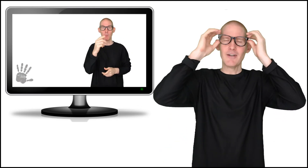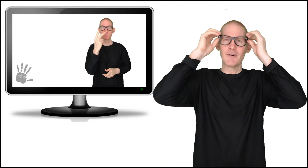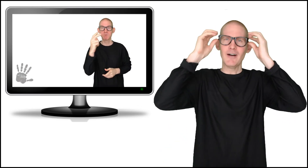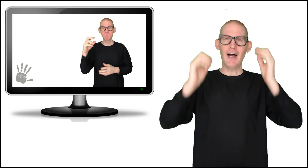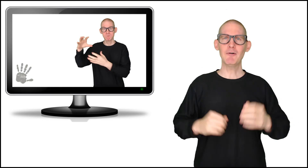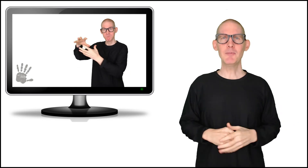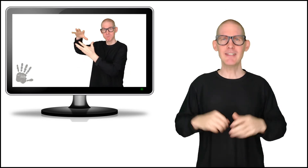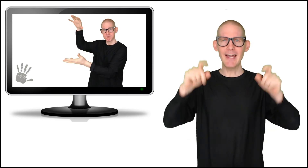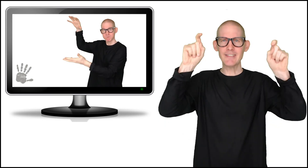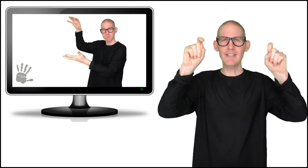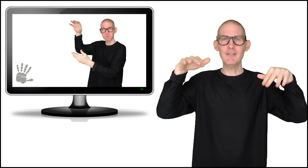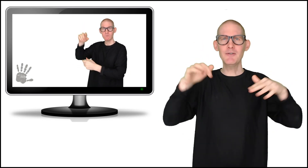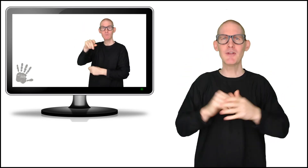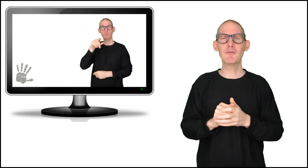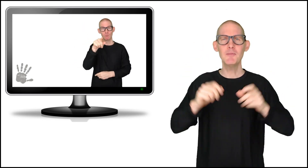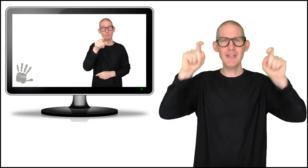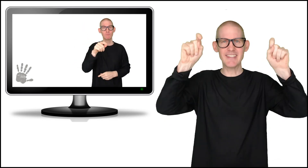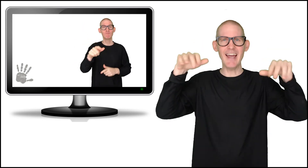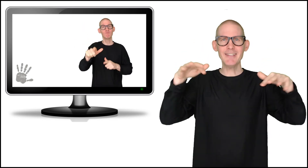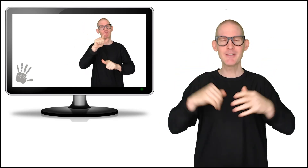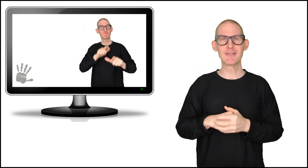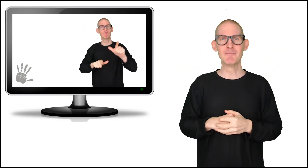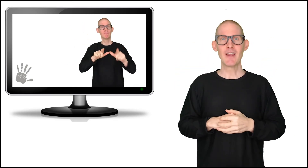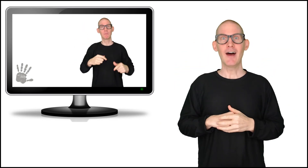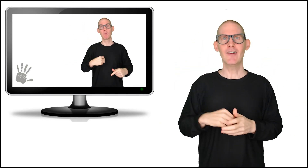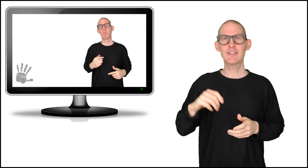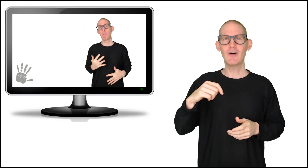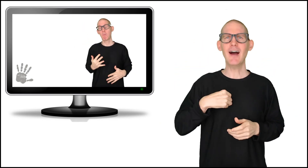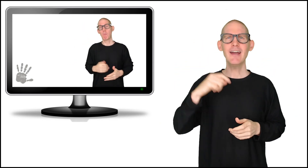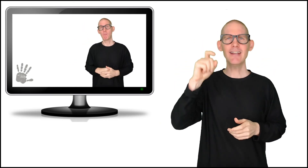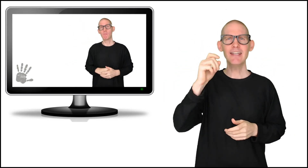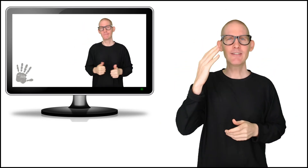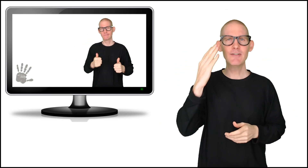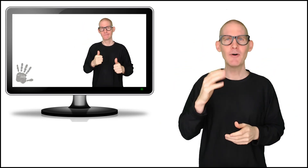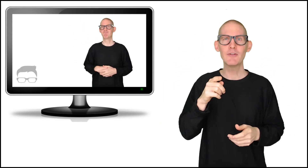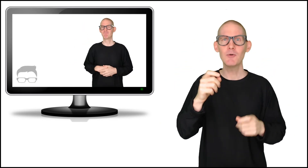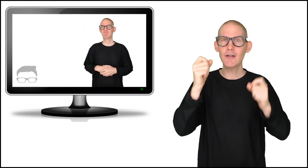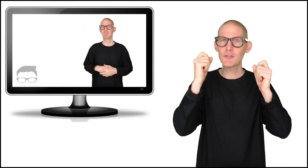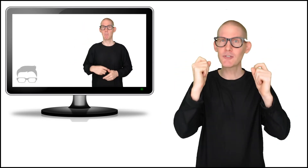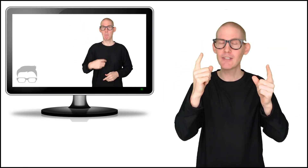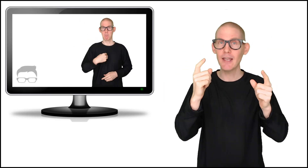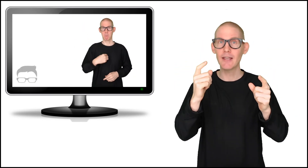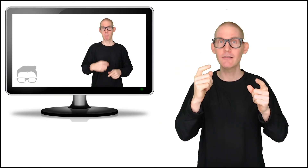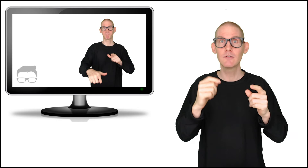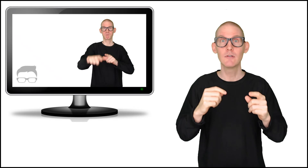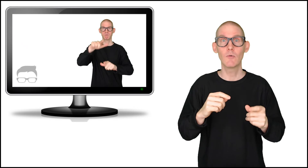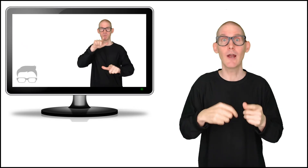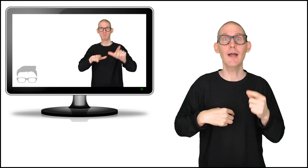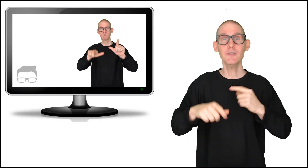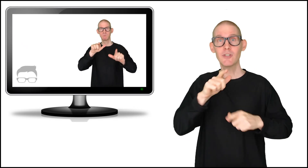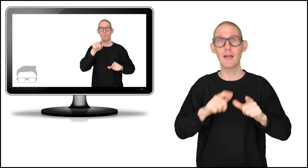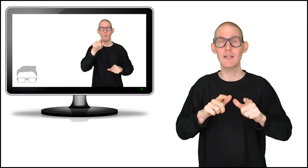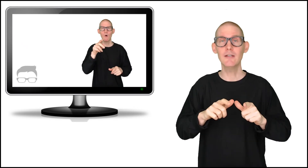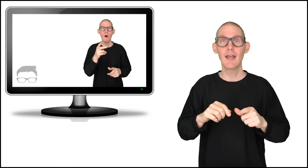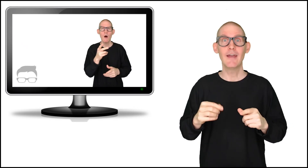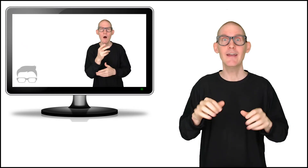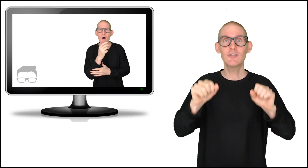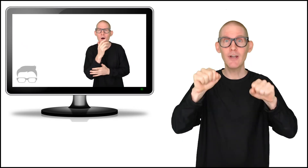I will be testing you. There will be tests. All right, so I need to know that you understand what I'm signing, and that you're